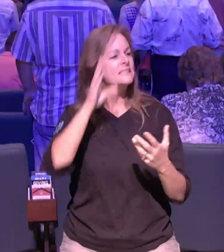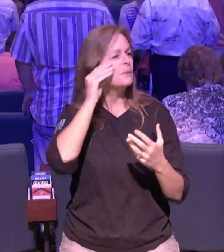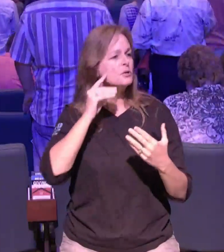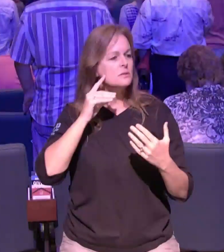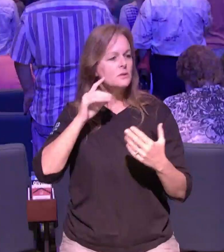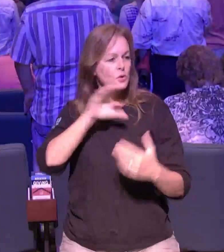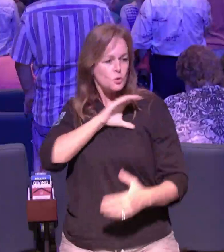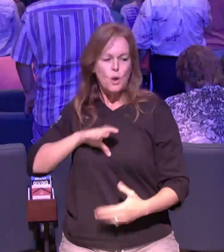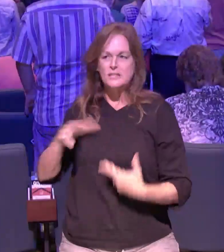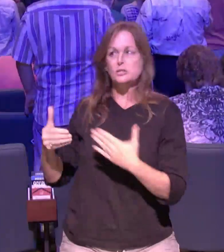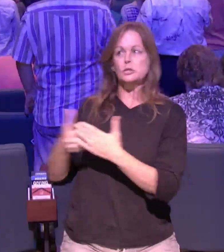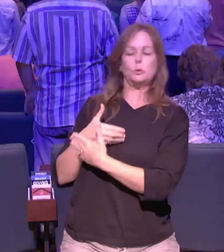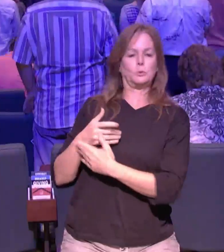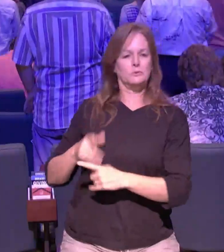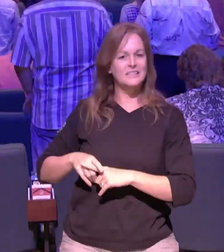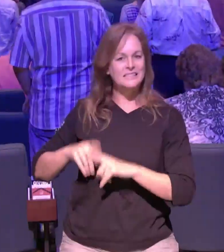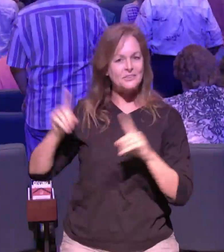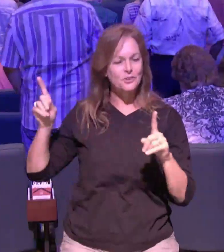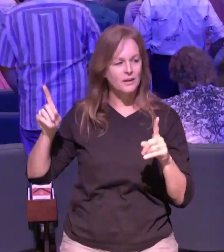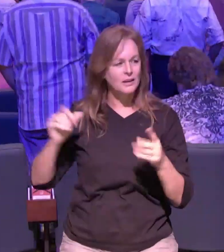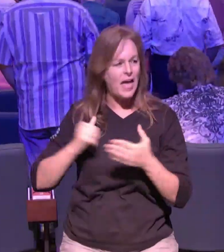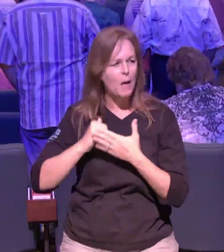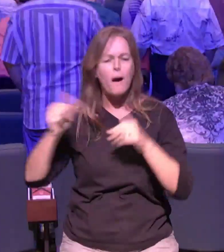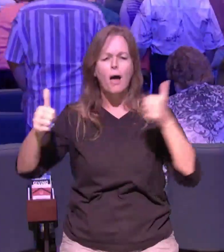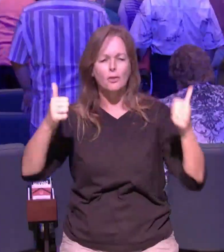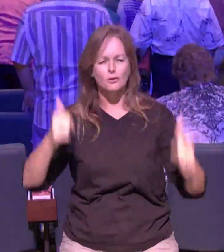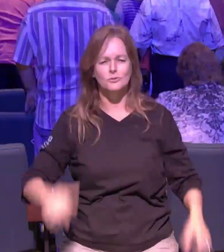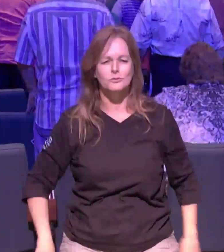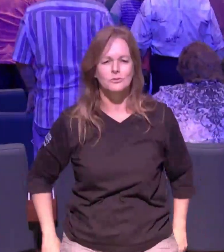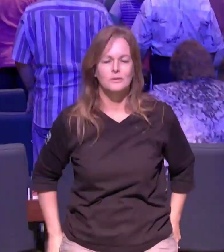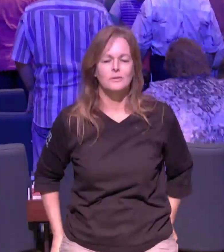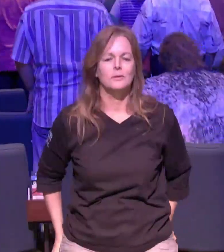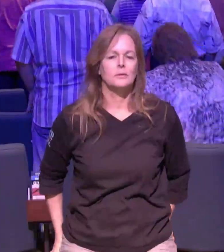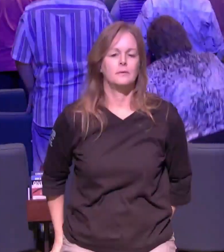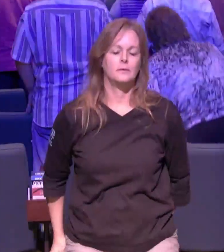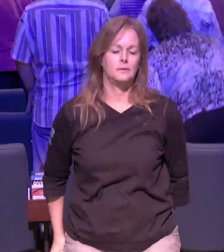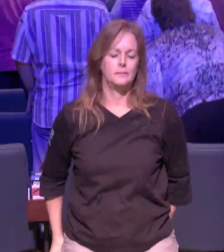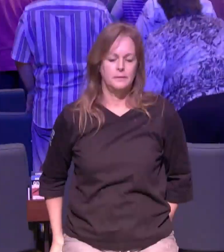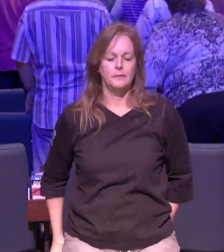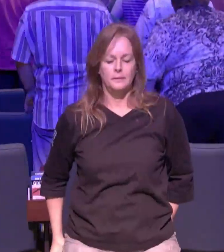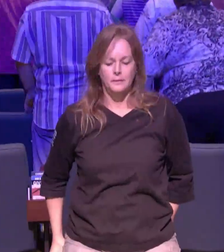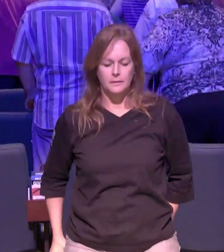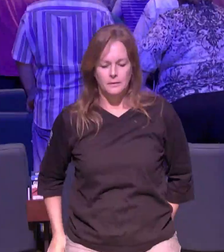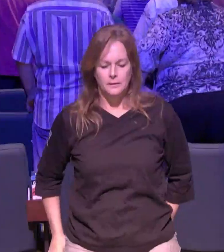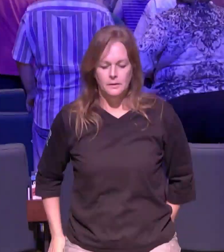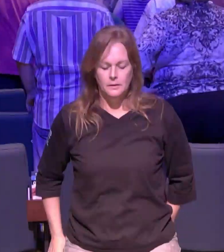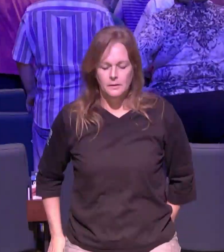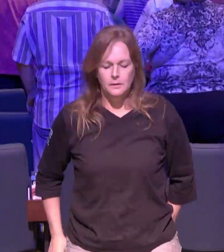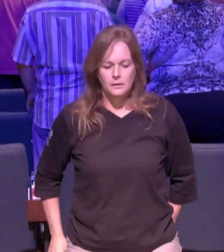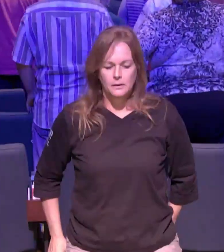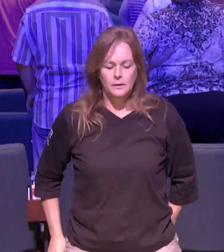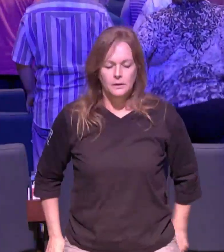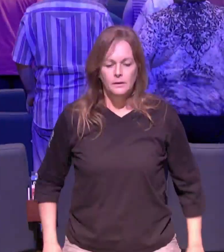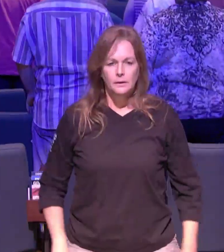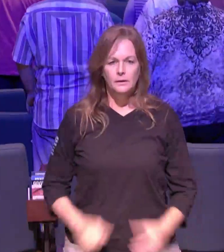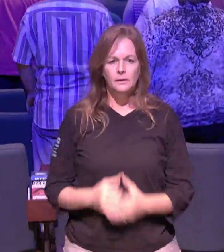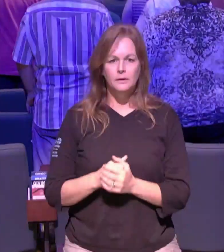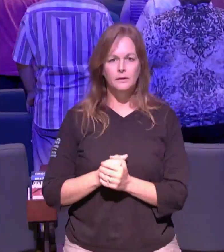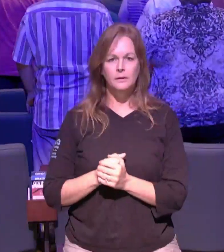fresh start and and just helping other people discover that but you can't give away if you don't have it you can't give away something you